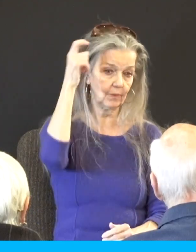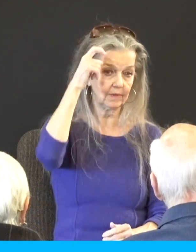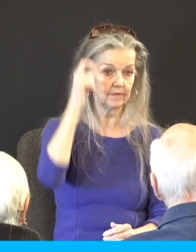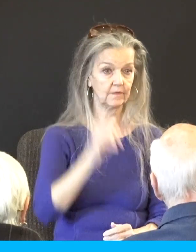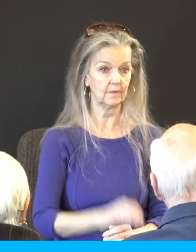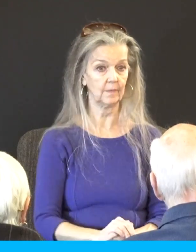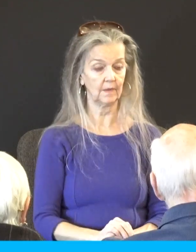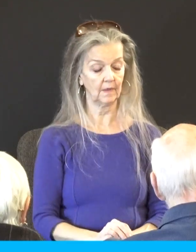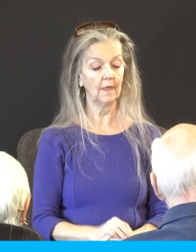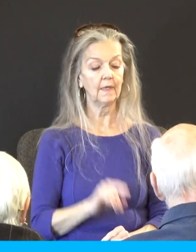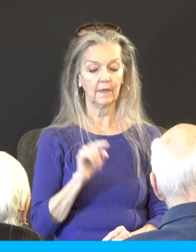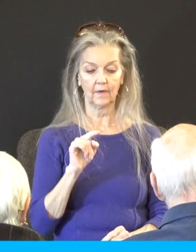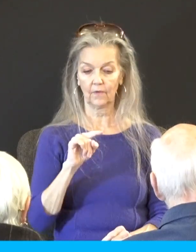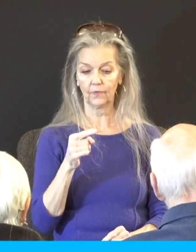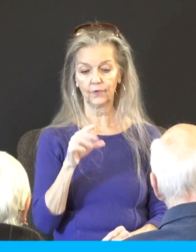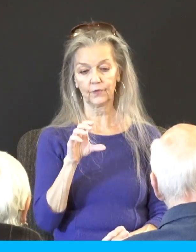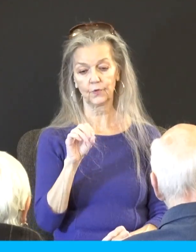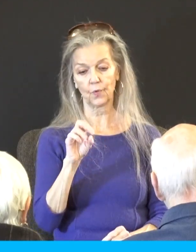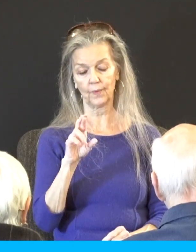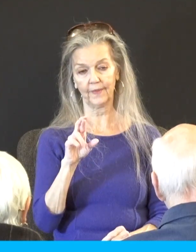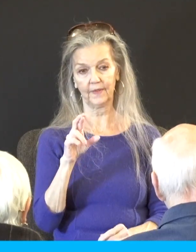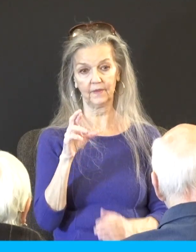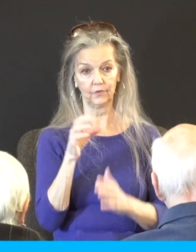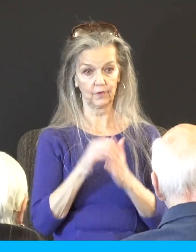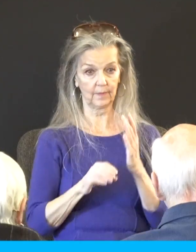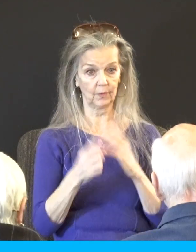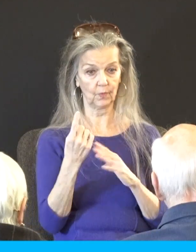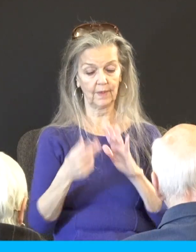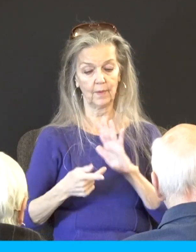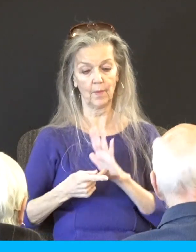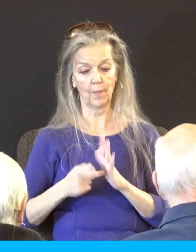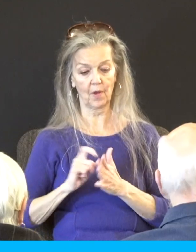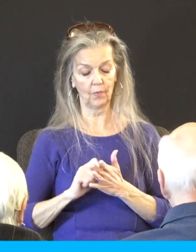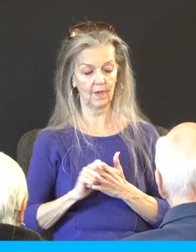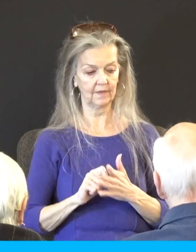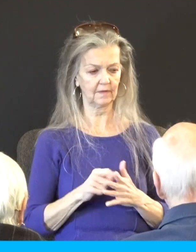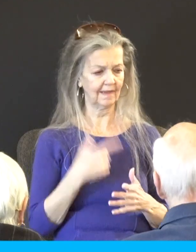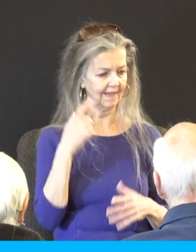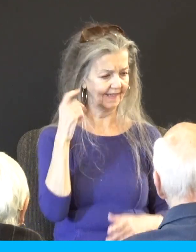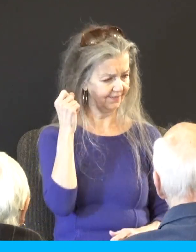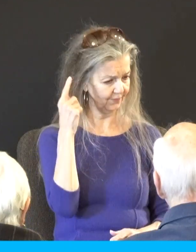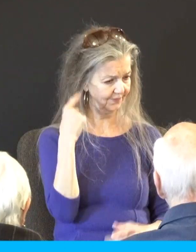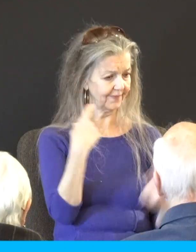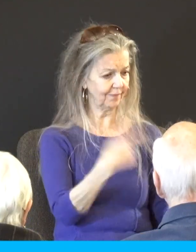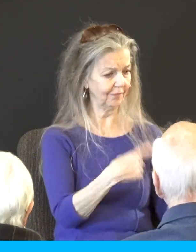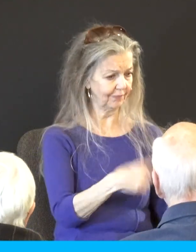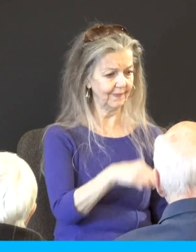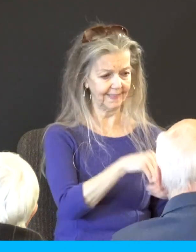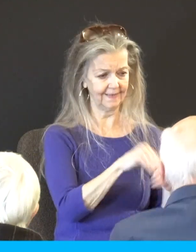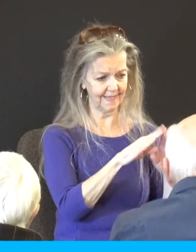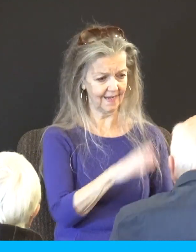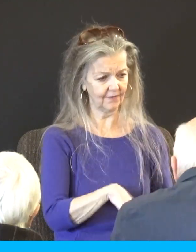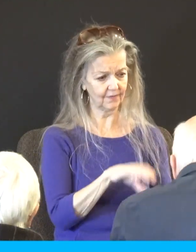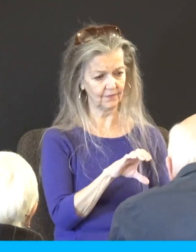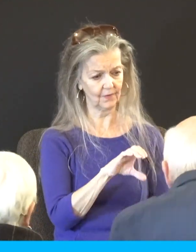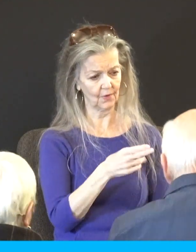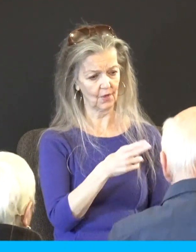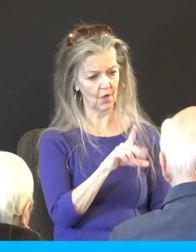writes in 1 Corinthians chapter 1, I hear there are contentions among you from those of the household of Chloe. I believe it. People are saying, you know, Apollos is my favorite